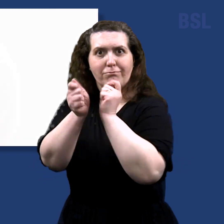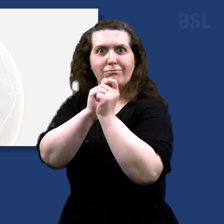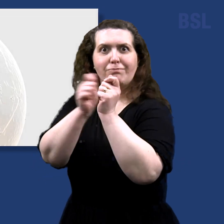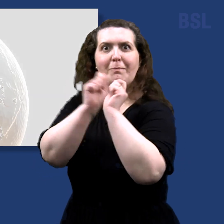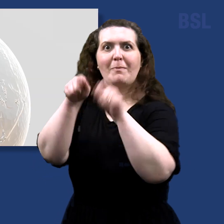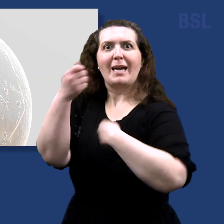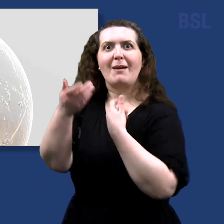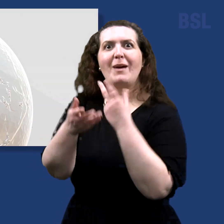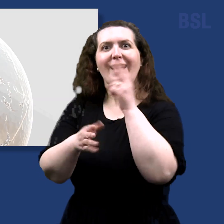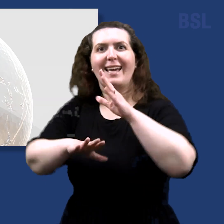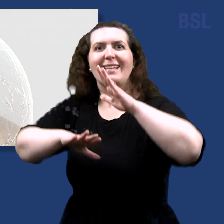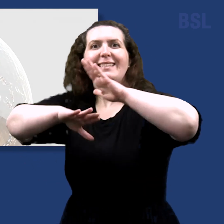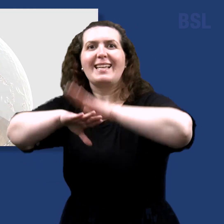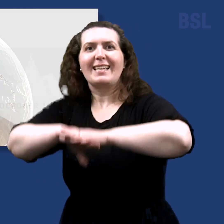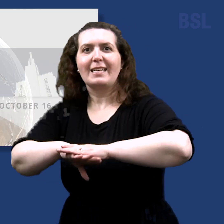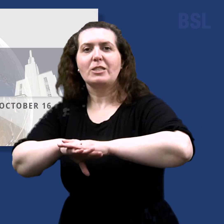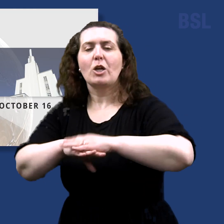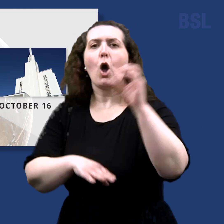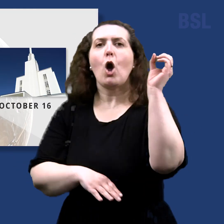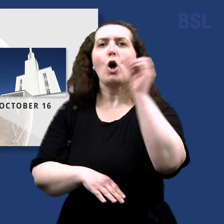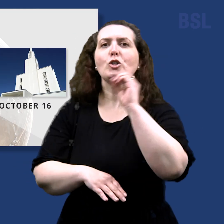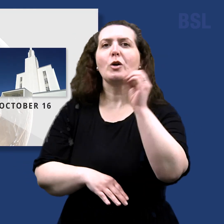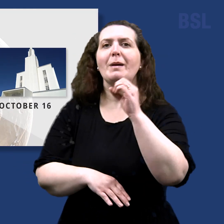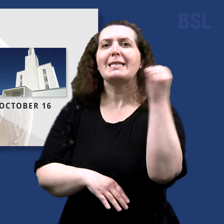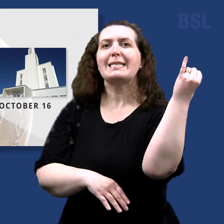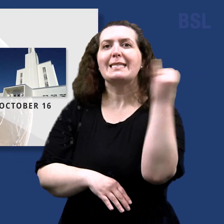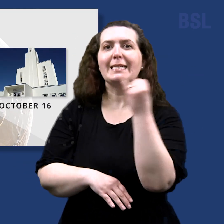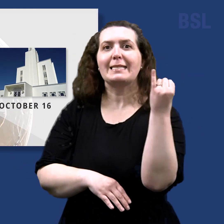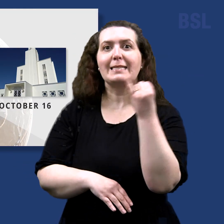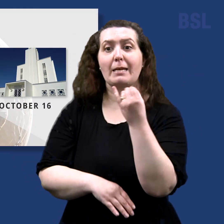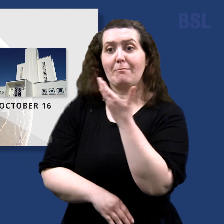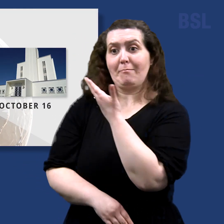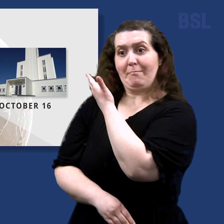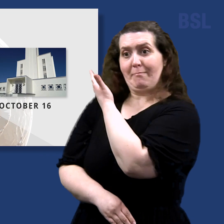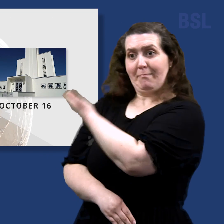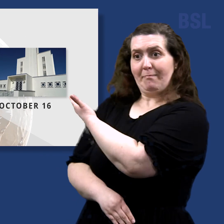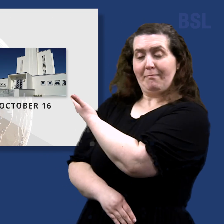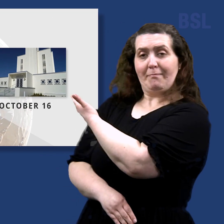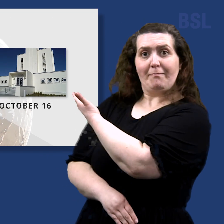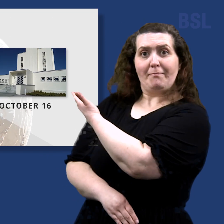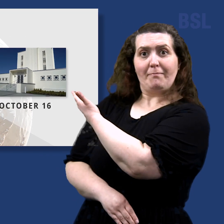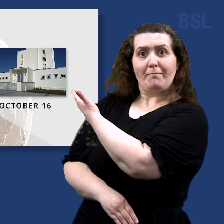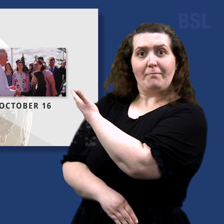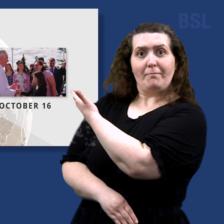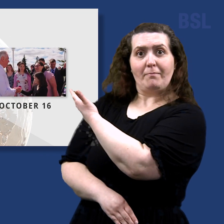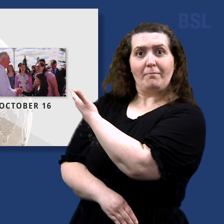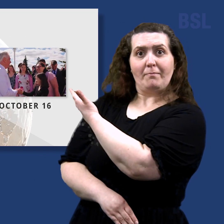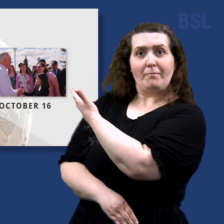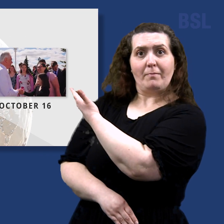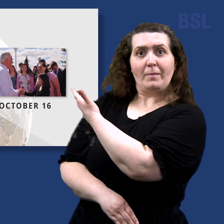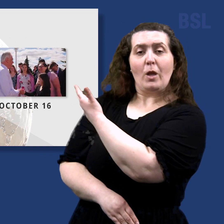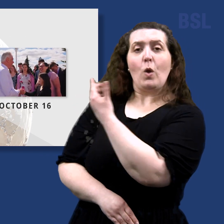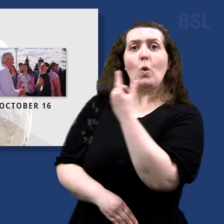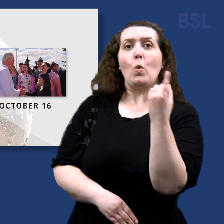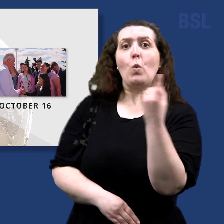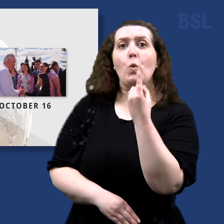On October 16th, the Hamilton New Zealand Temple was rededicated by Elder Dieter F. Uchtdorf of the Quorum of the Twelve